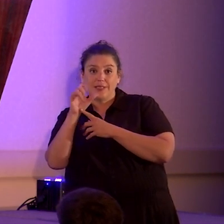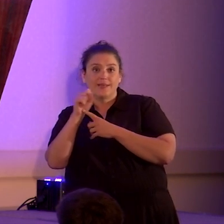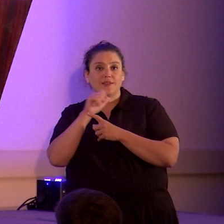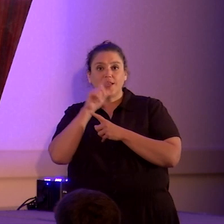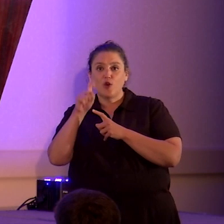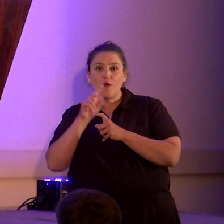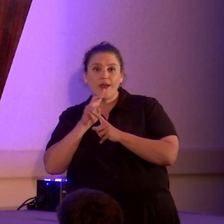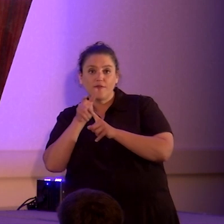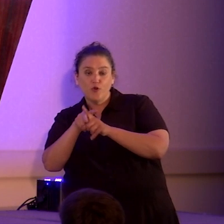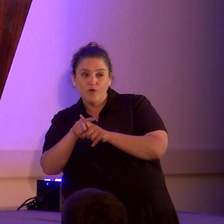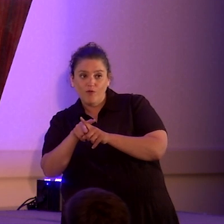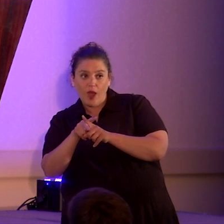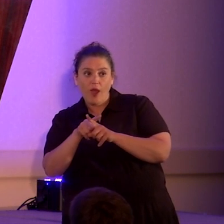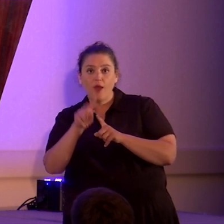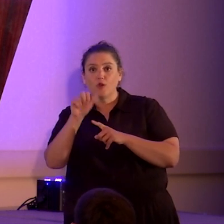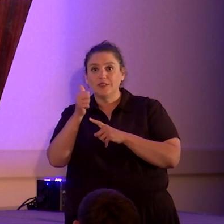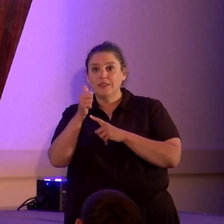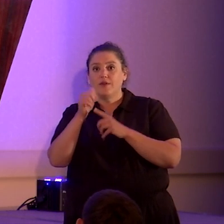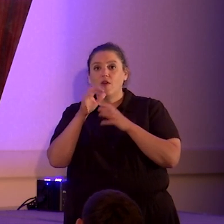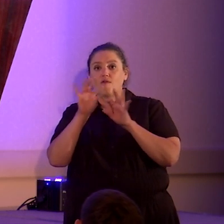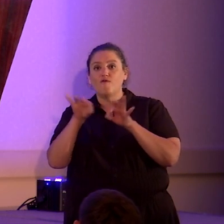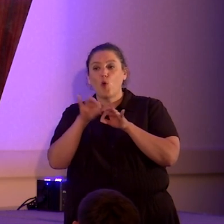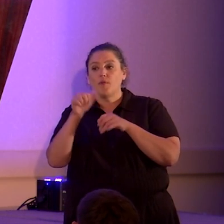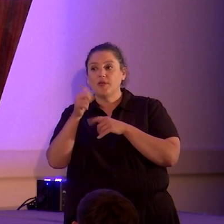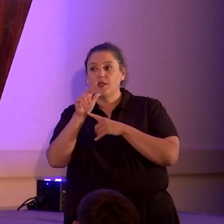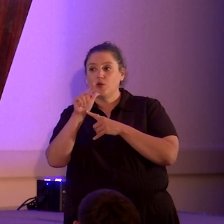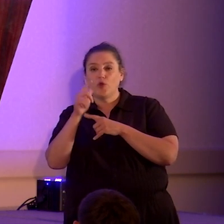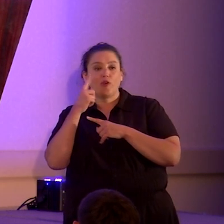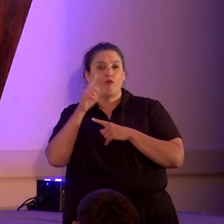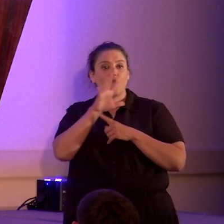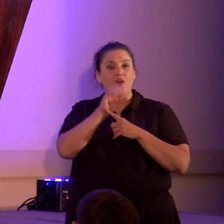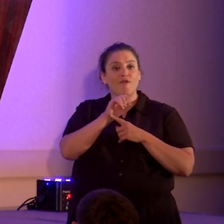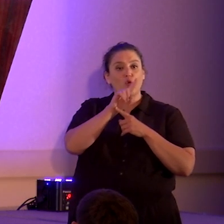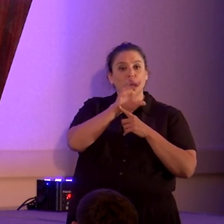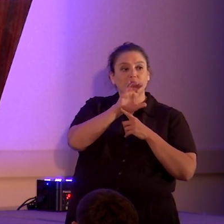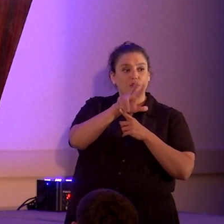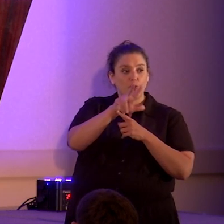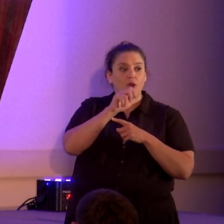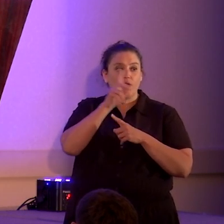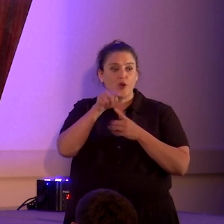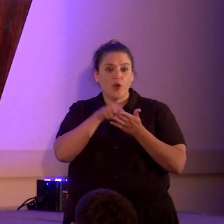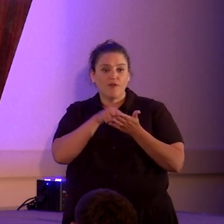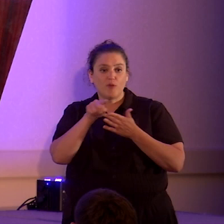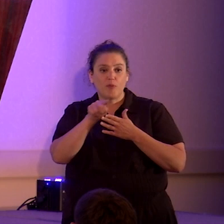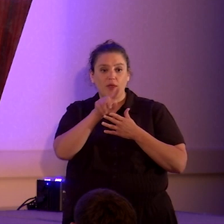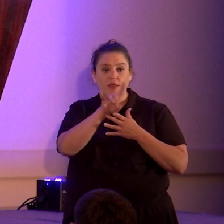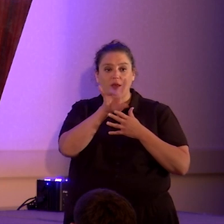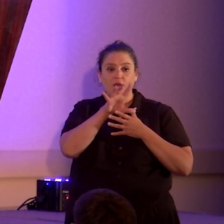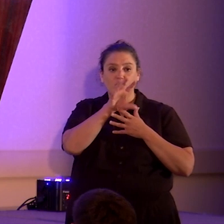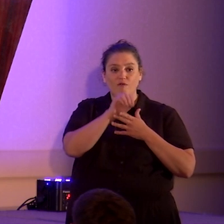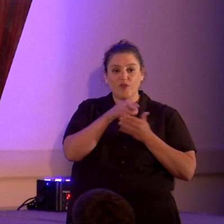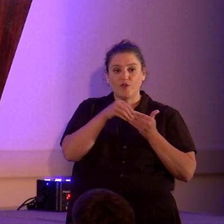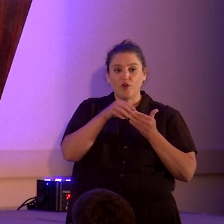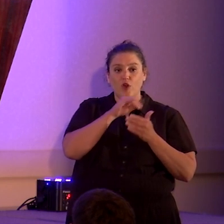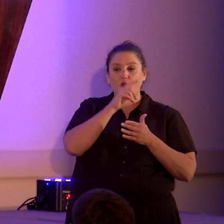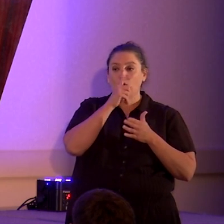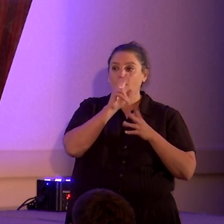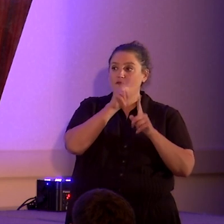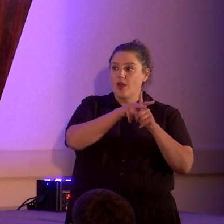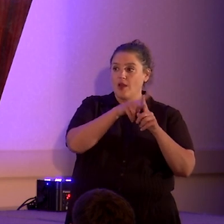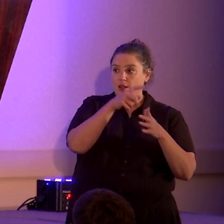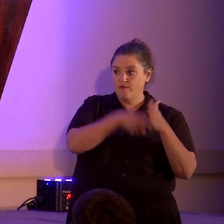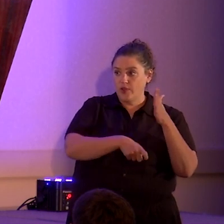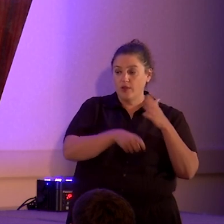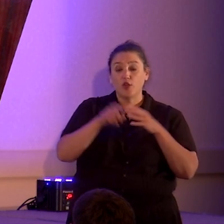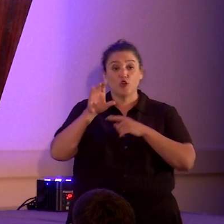file Form 1023 for 501c3 status. They don't have to pay the $850 filing fee. Churches